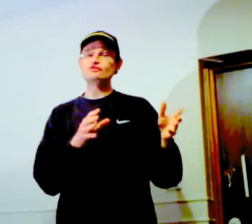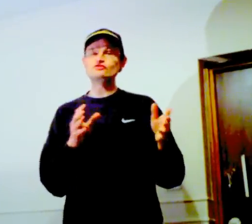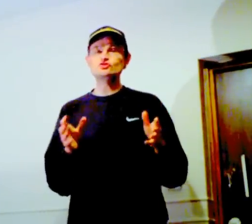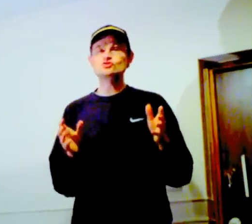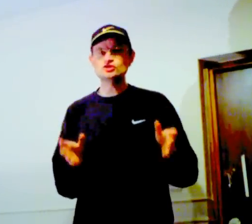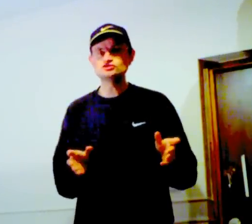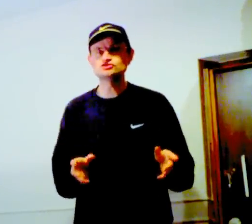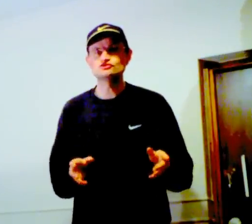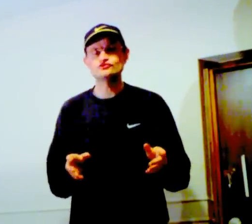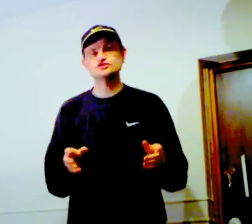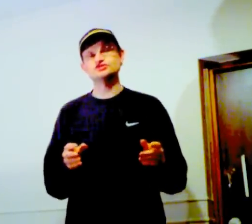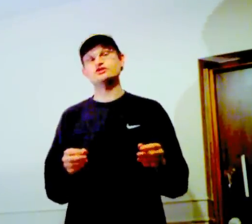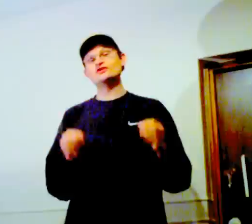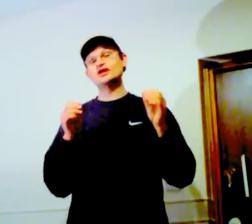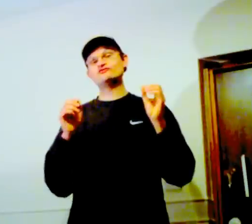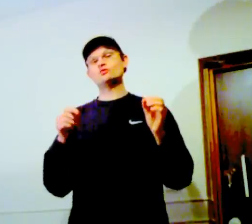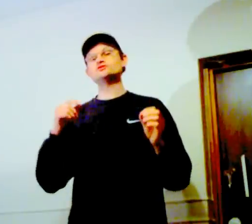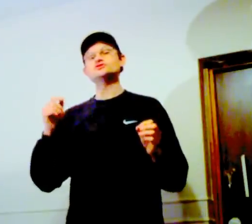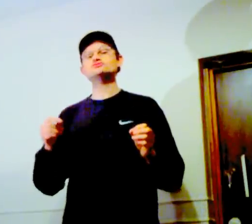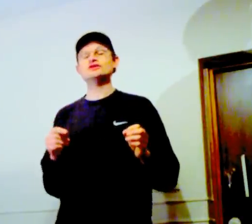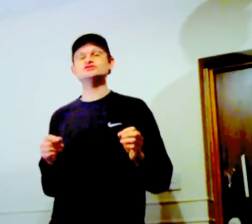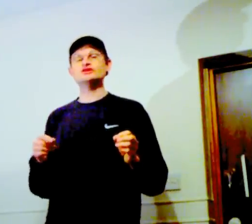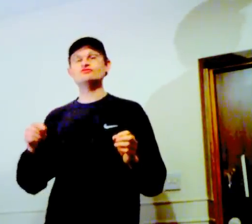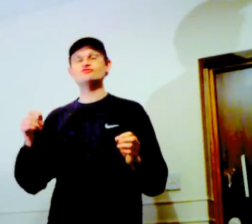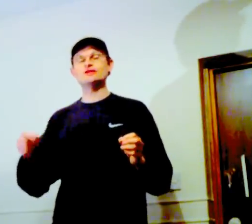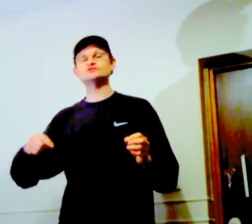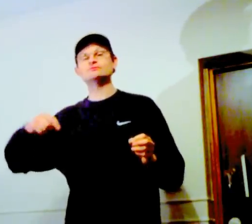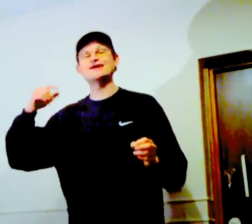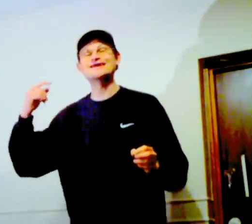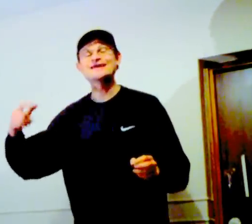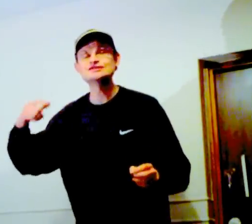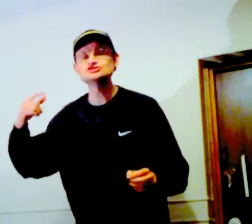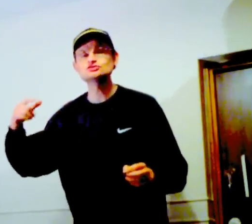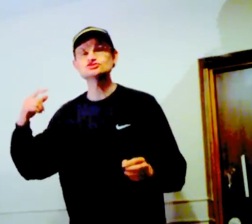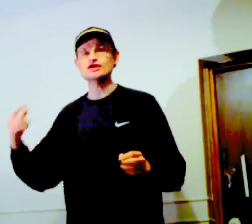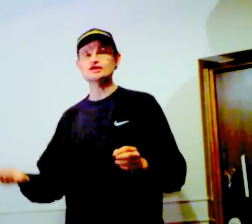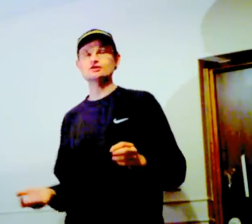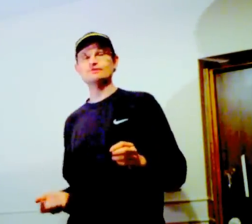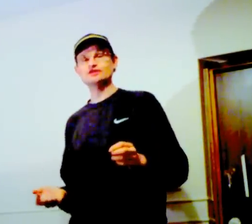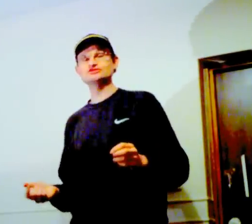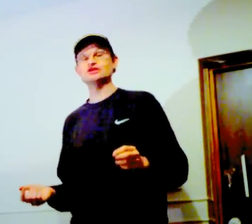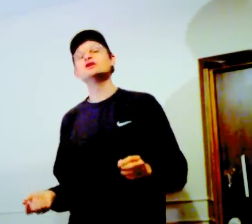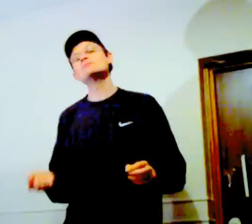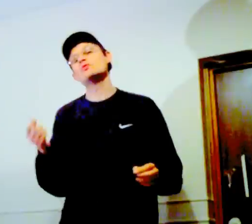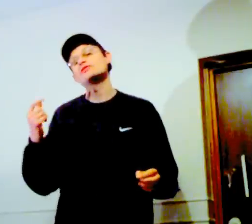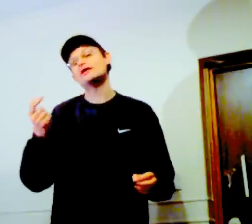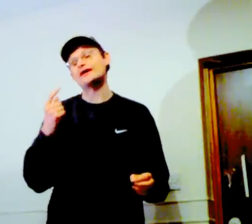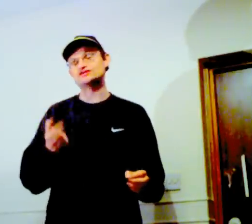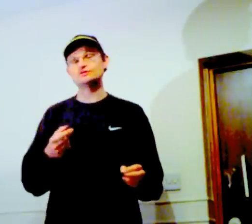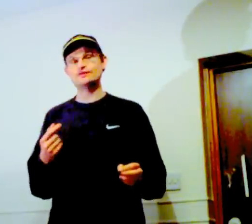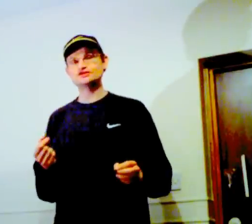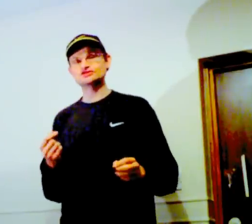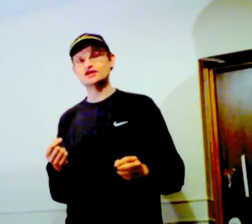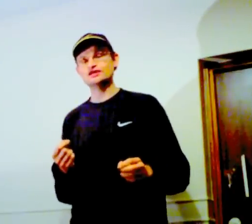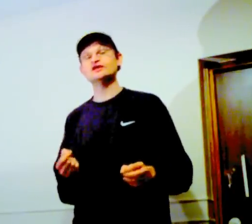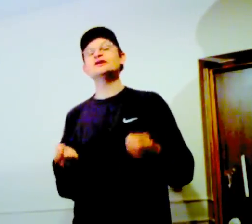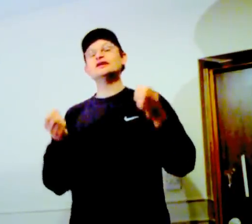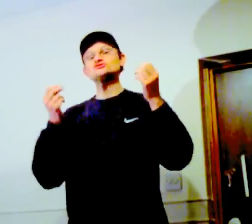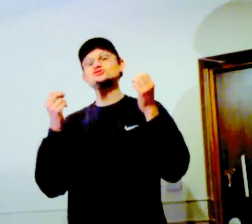thing that you could do for yourself, if you wanted to train yourself to develop something akin to psychic ability, but without actually being psychic, is to